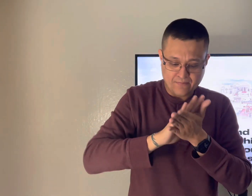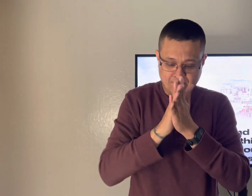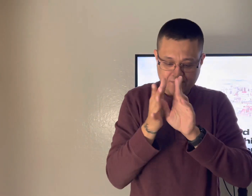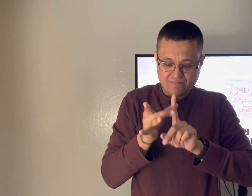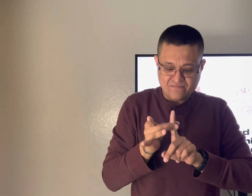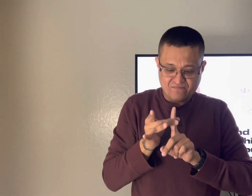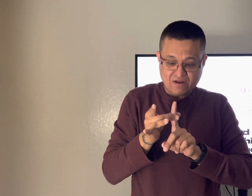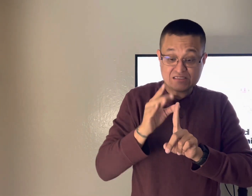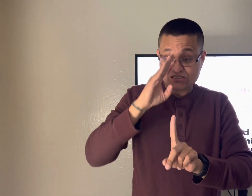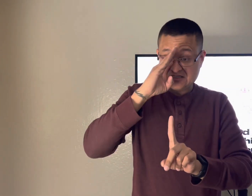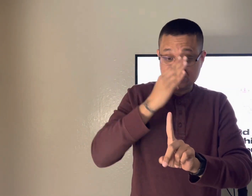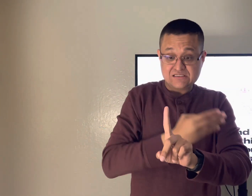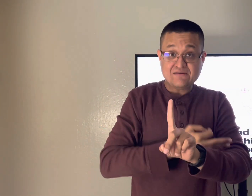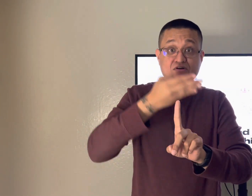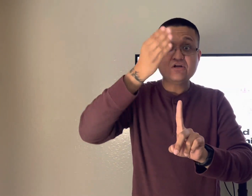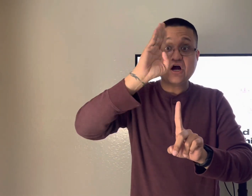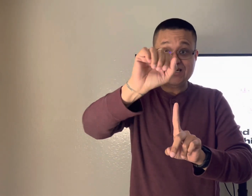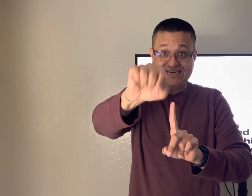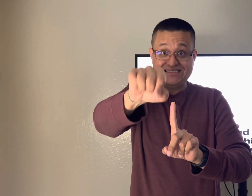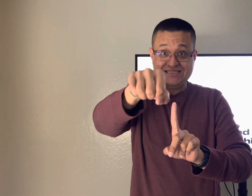i thank god every day that he did not listen to the devil